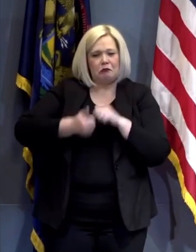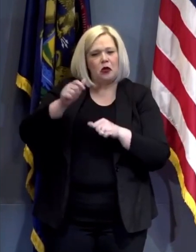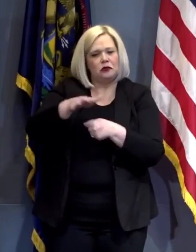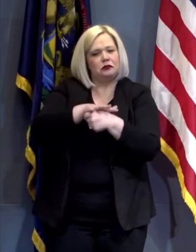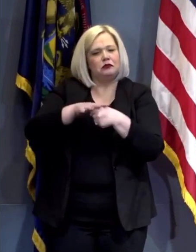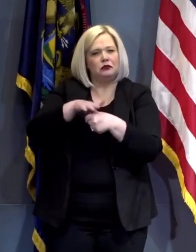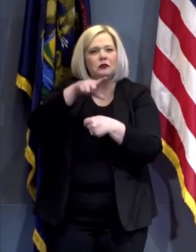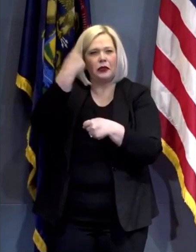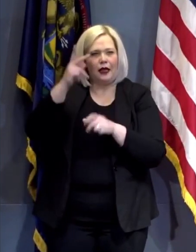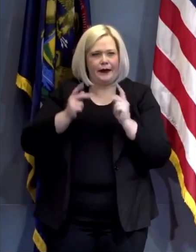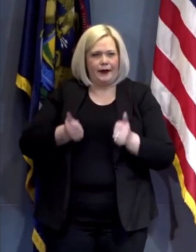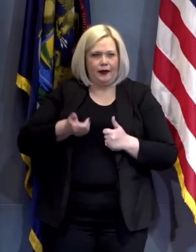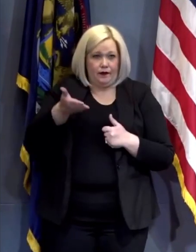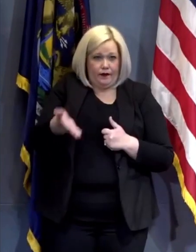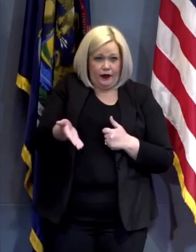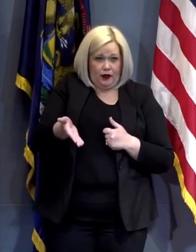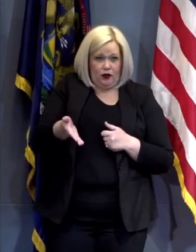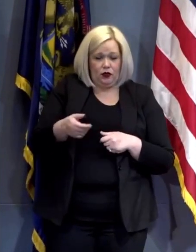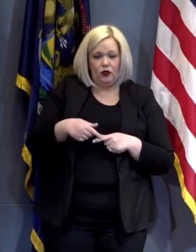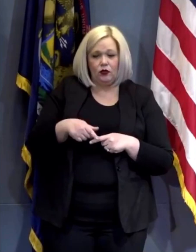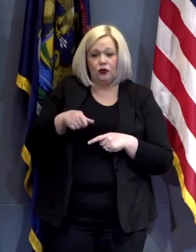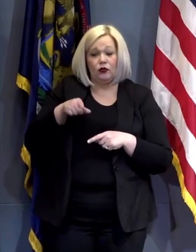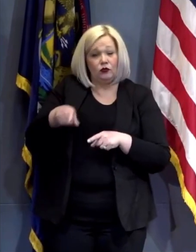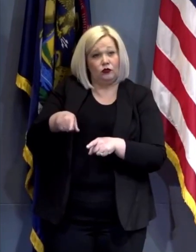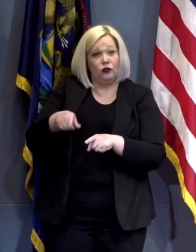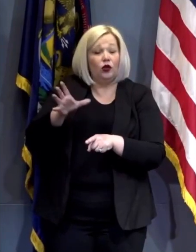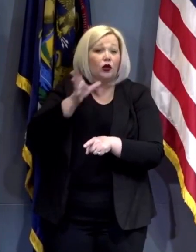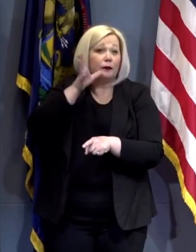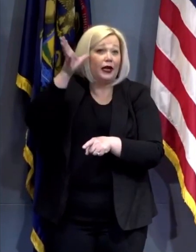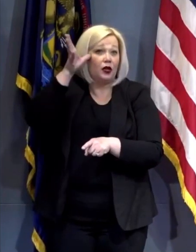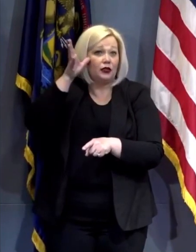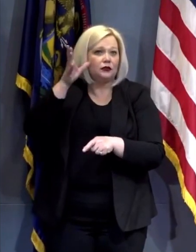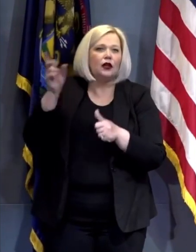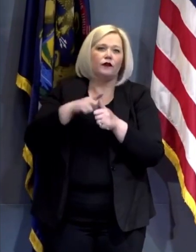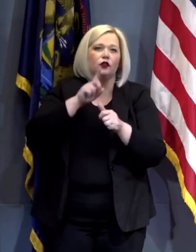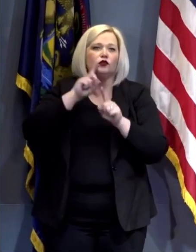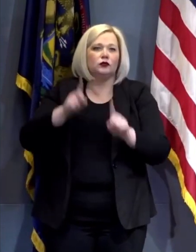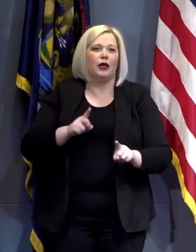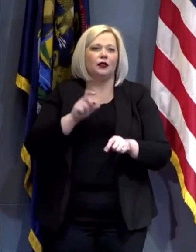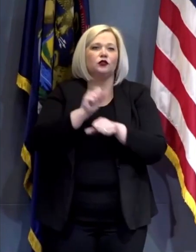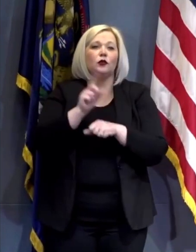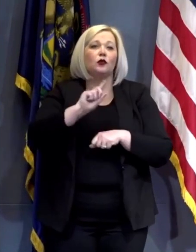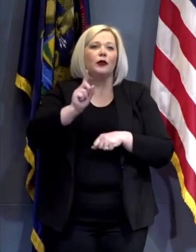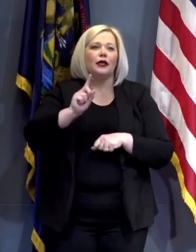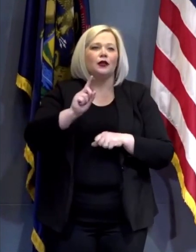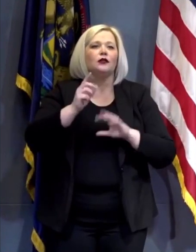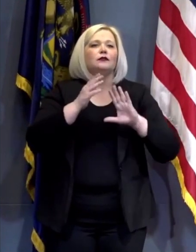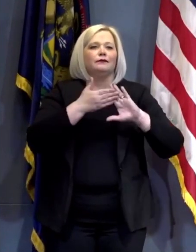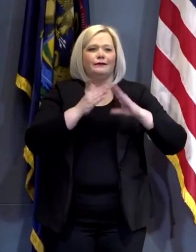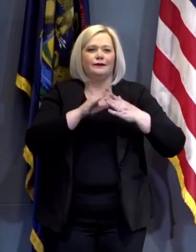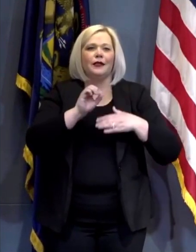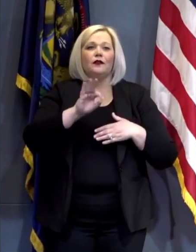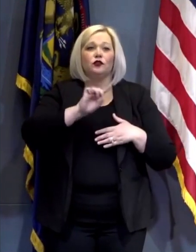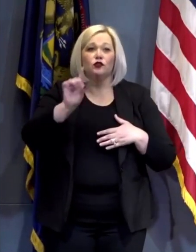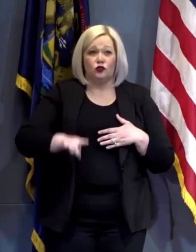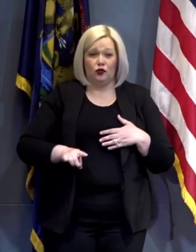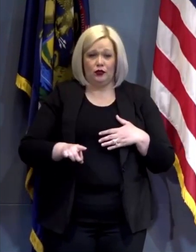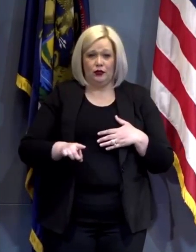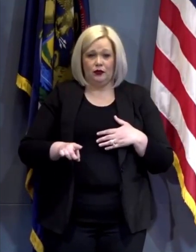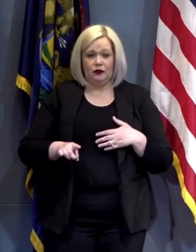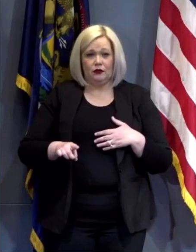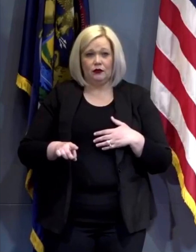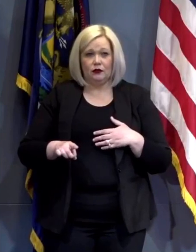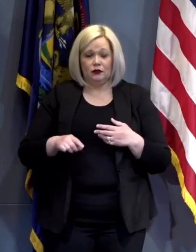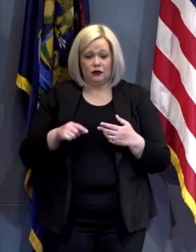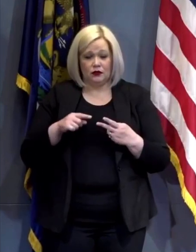neighborhood she is the daughter of two first responders in the city of Detroit after she was admitted to the hospital she then developed a